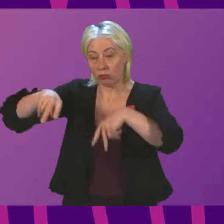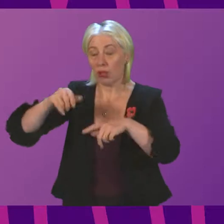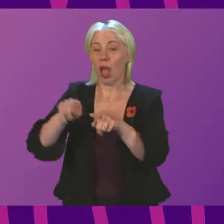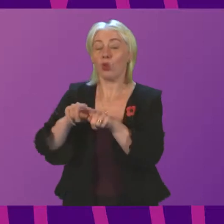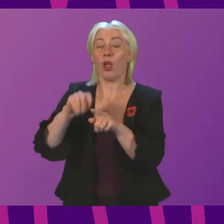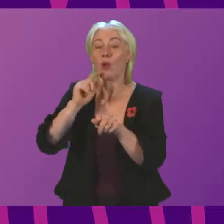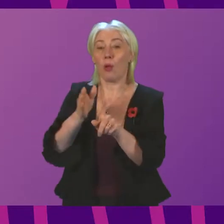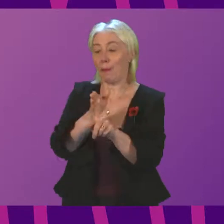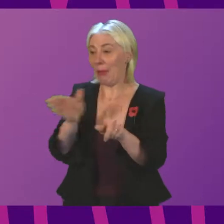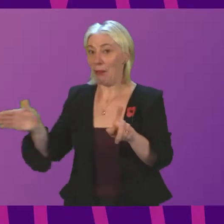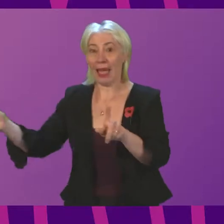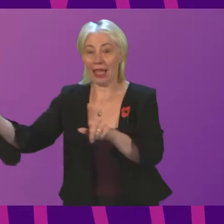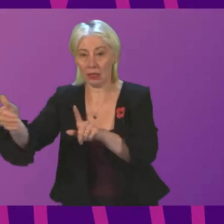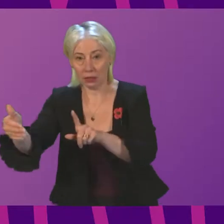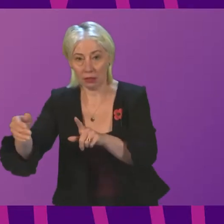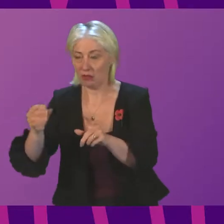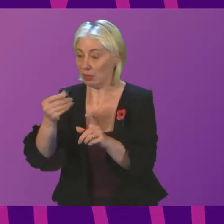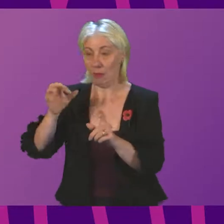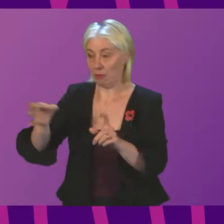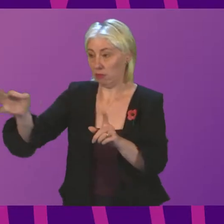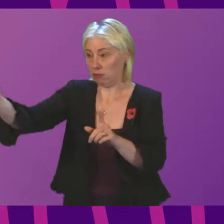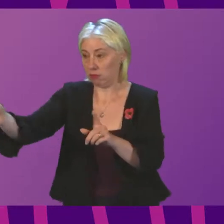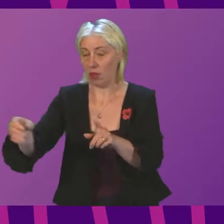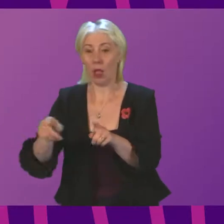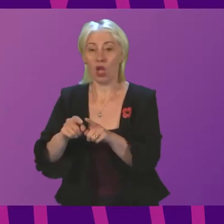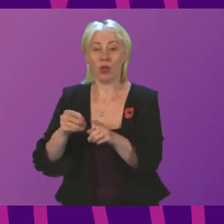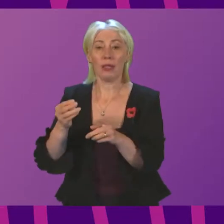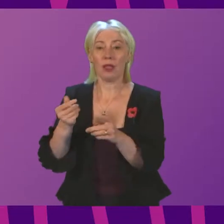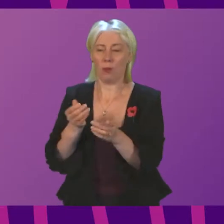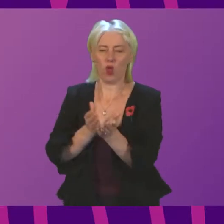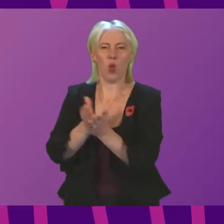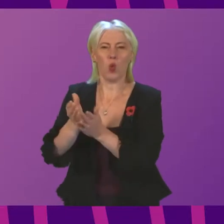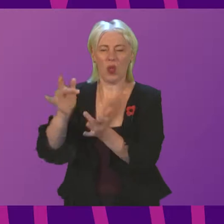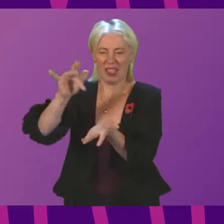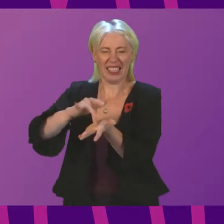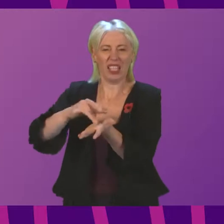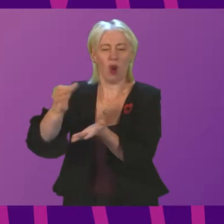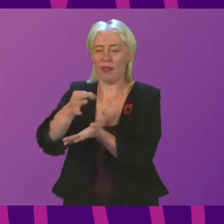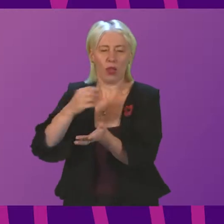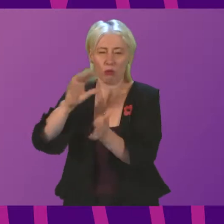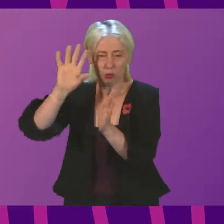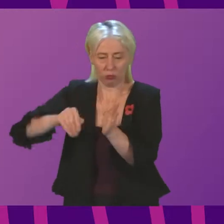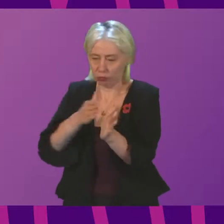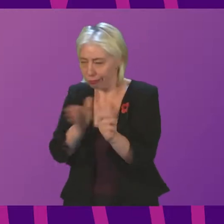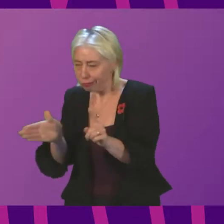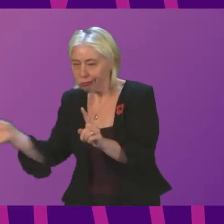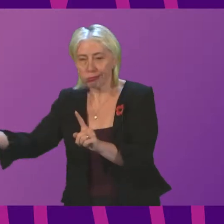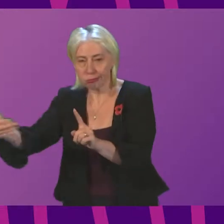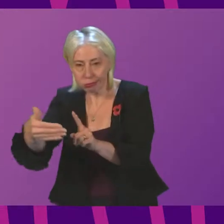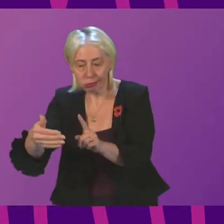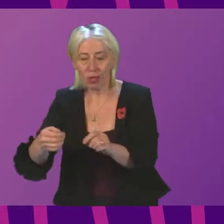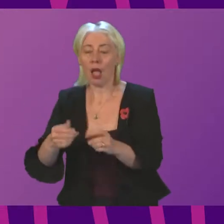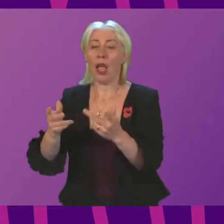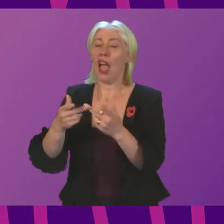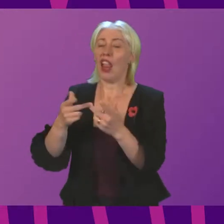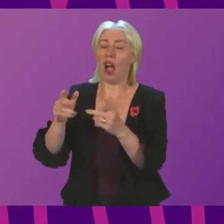and Inverurie, accompanied by measures to remove through traffic from bypass town centres. Targeted road safety improvements were needed between Fockabers